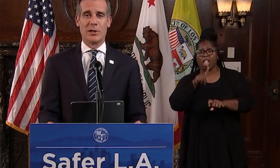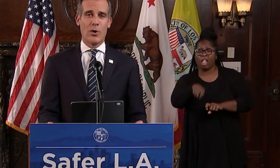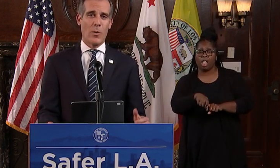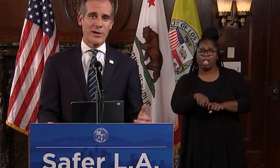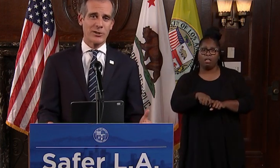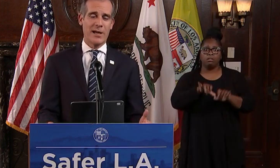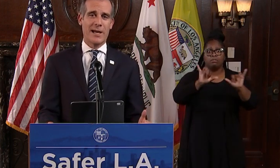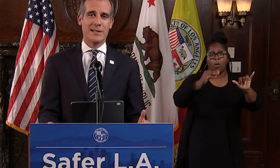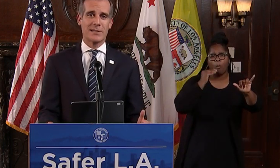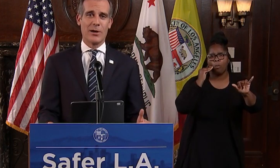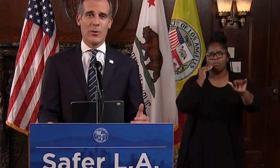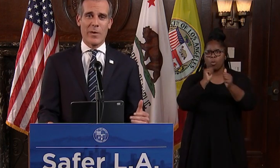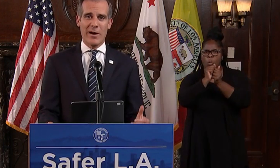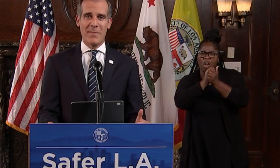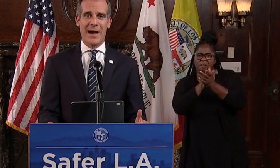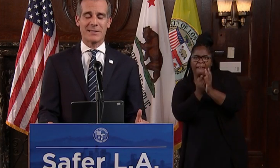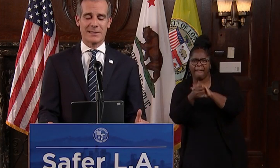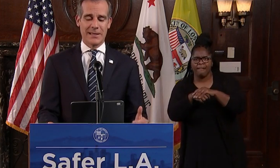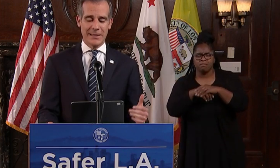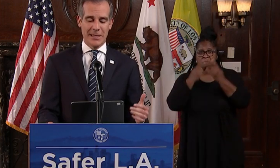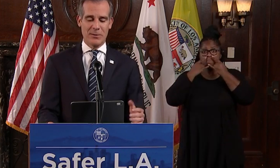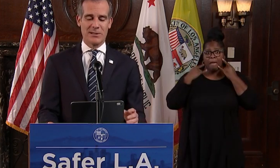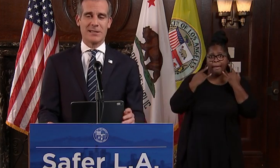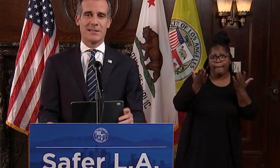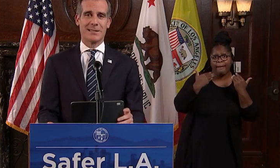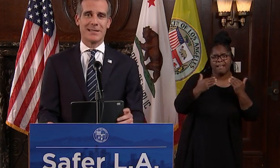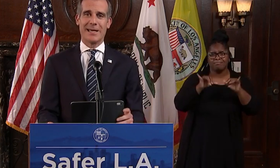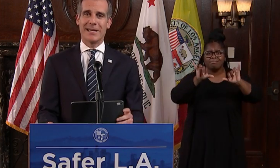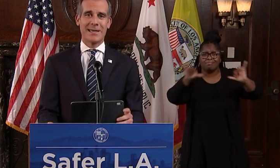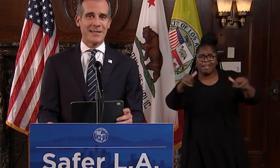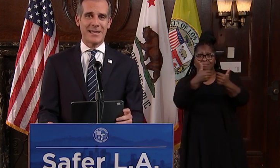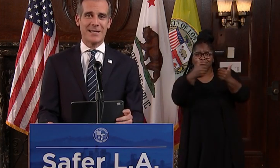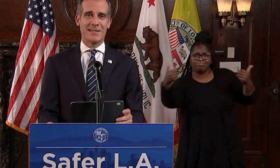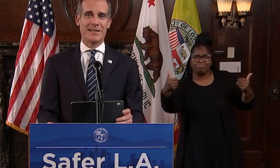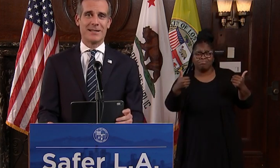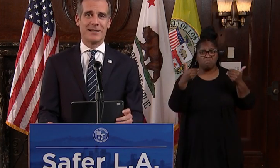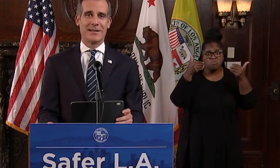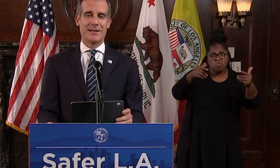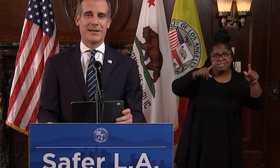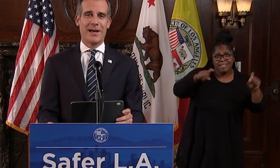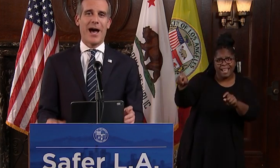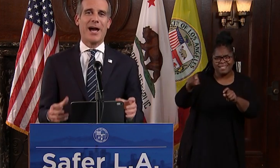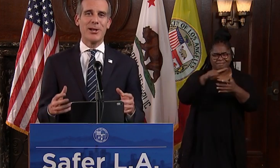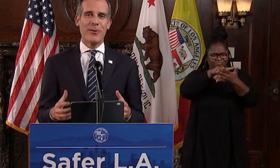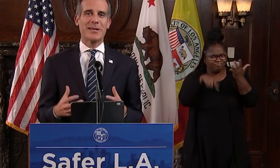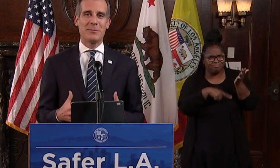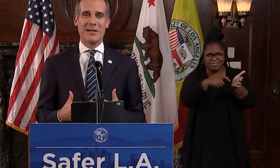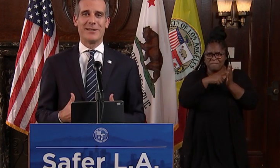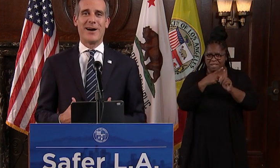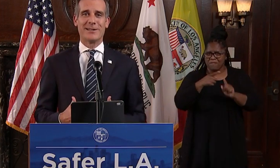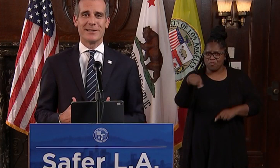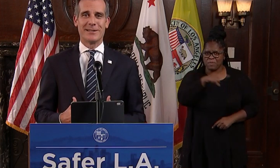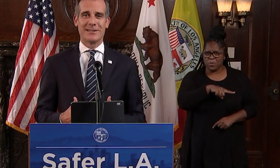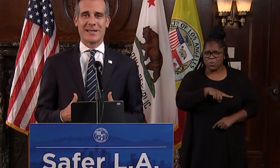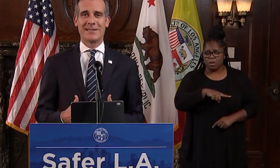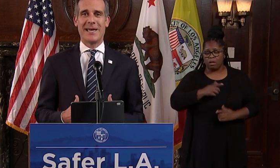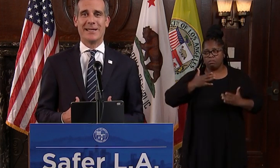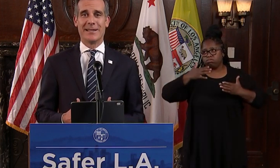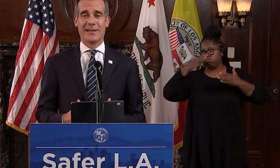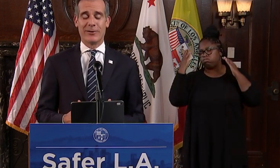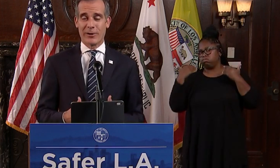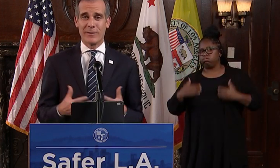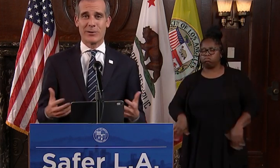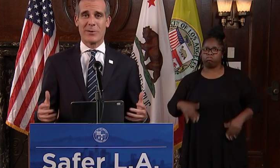home, wash your hands, wear a mask, keep your distance, get tested. I know it can be a lot to